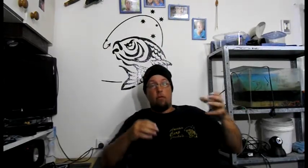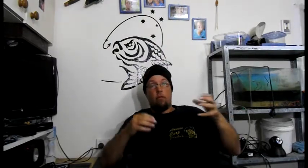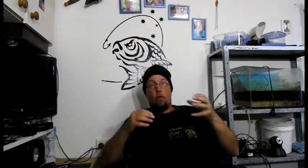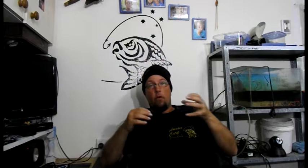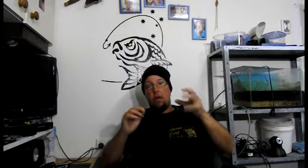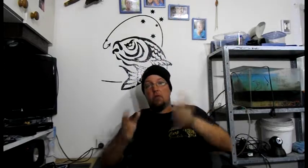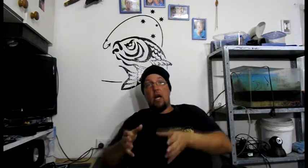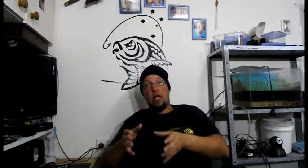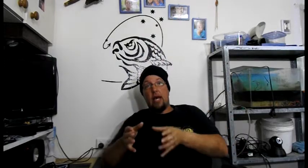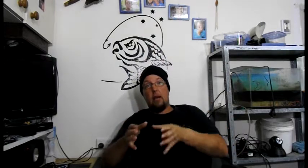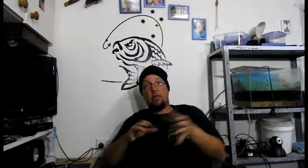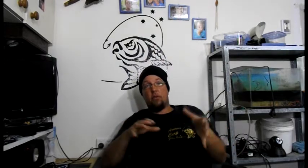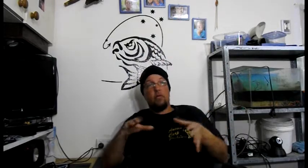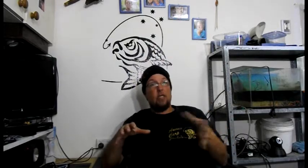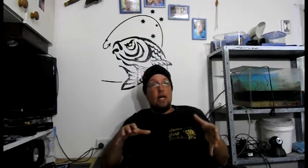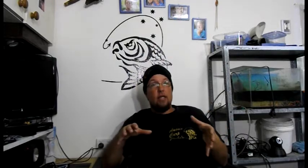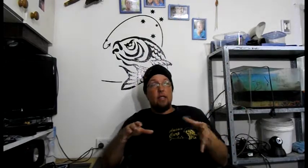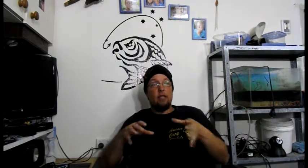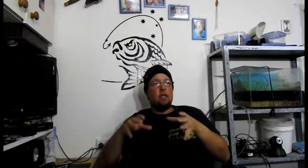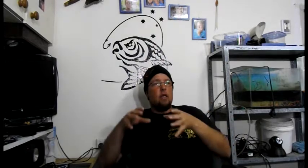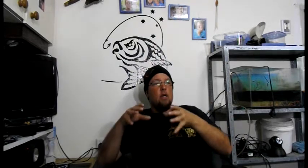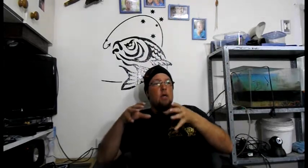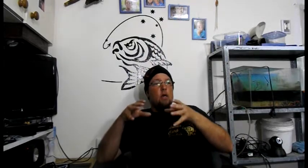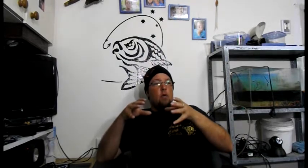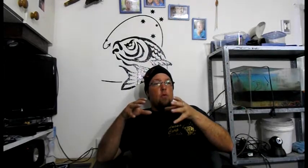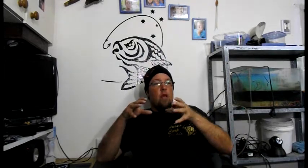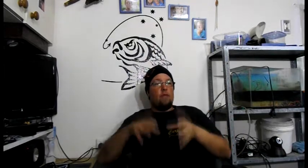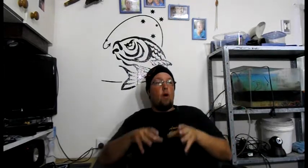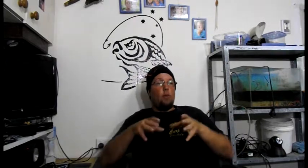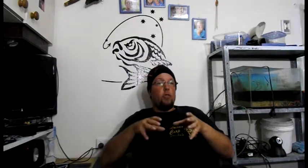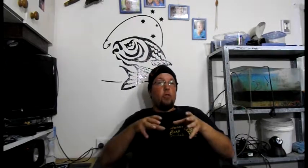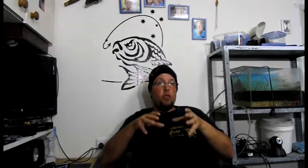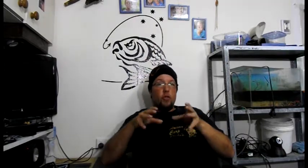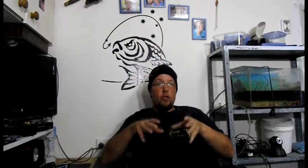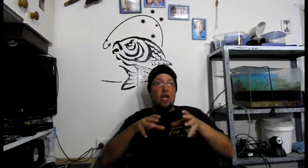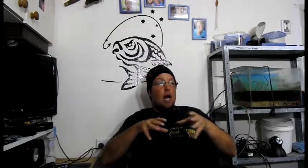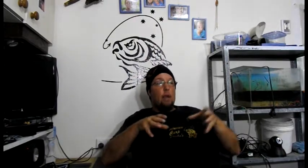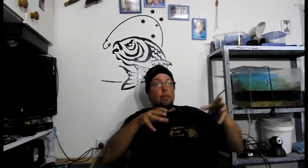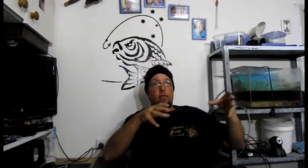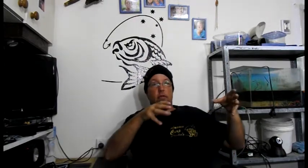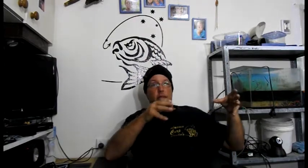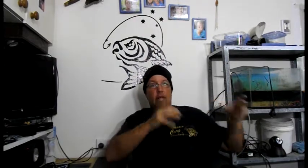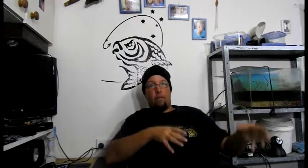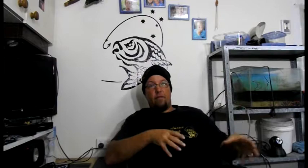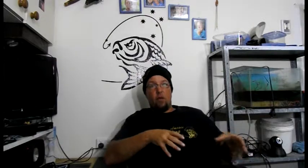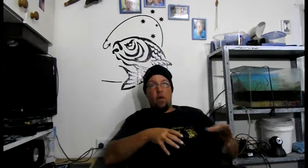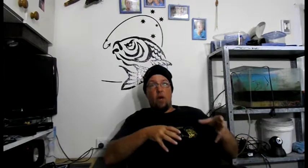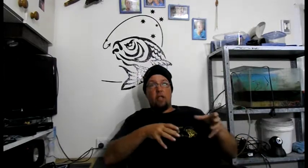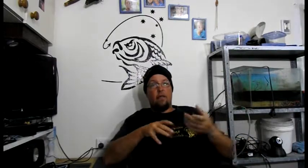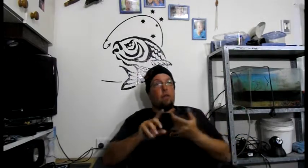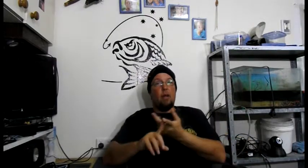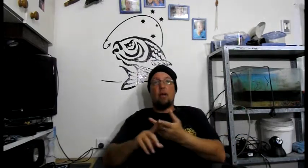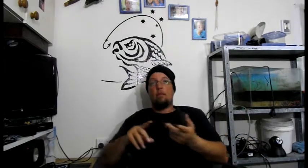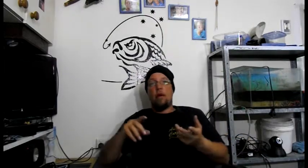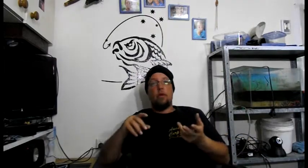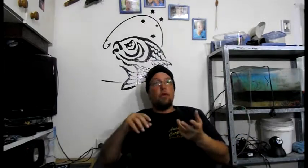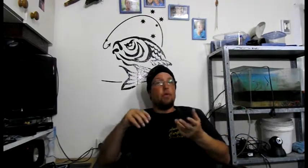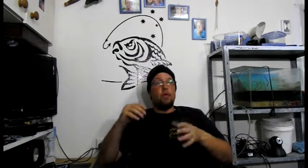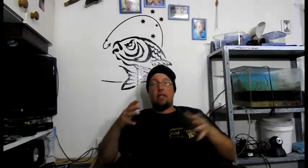Although Charlie Carp has already started this. We have the option to use carp to become fertilizer for blood and bone and things